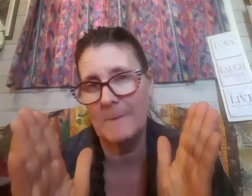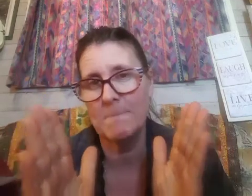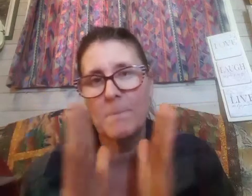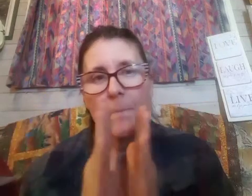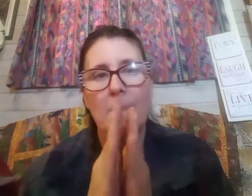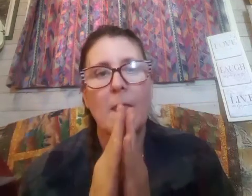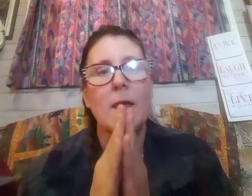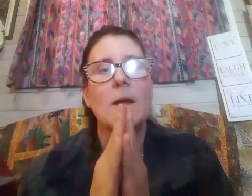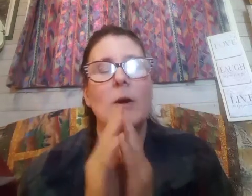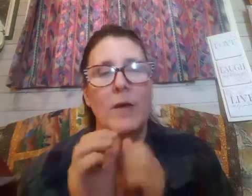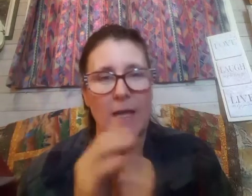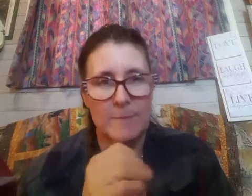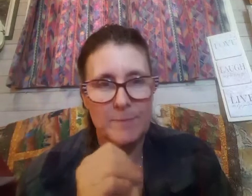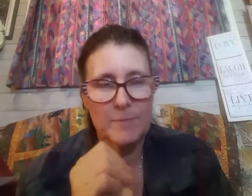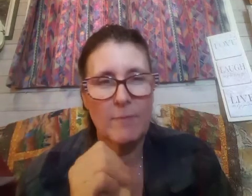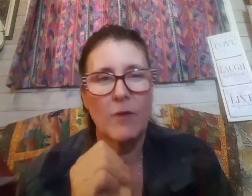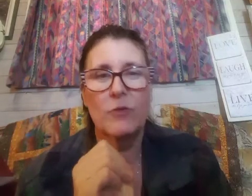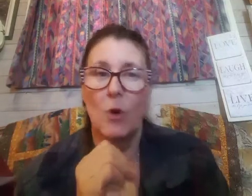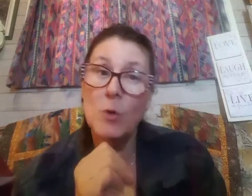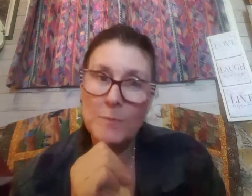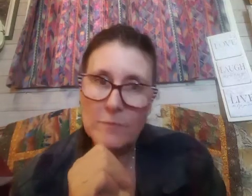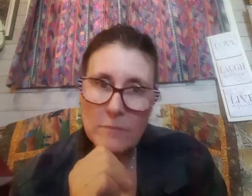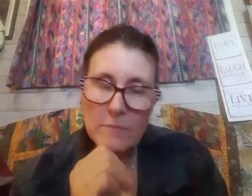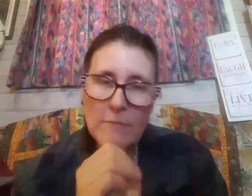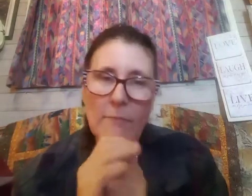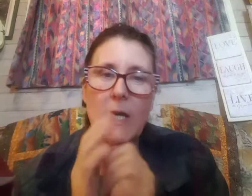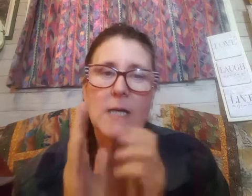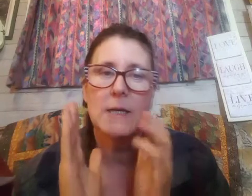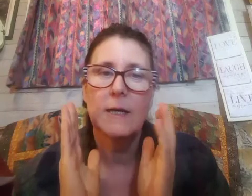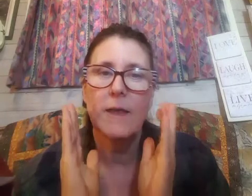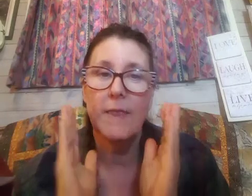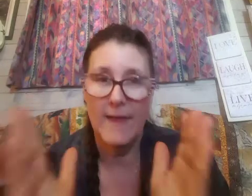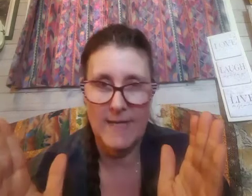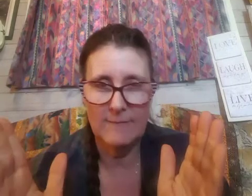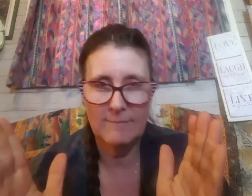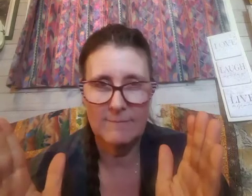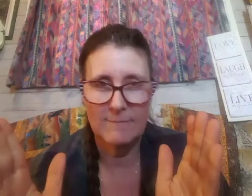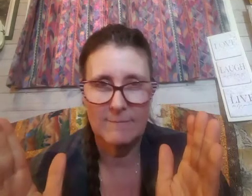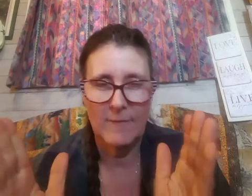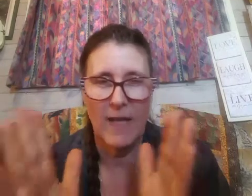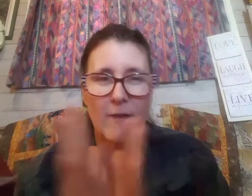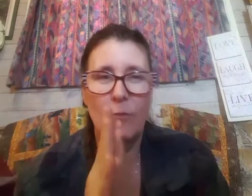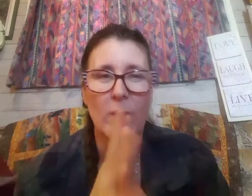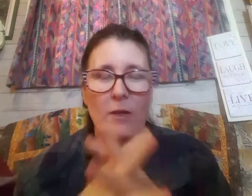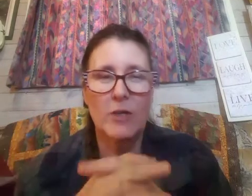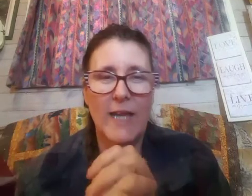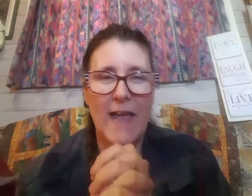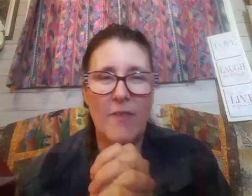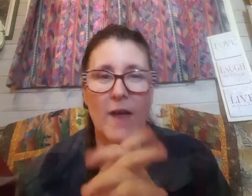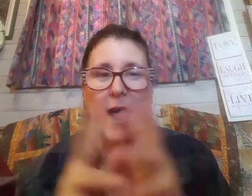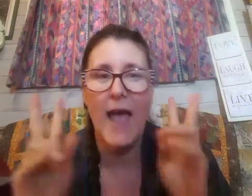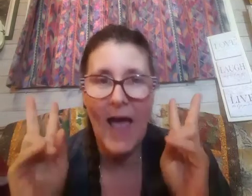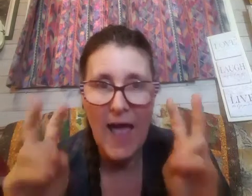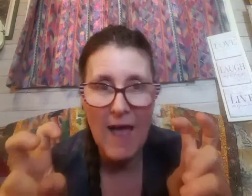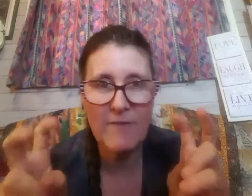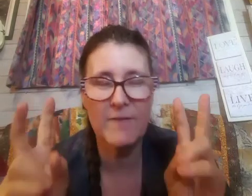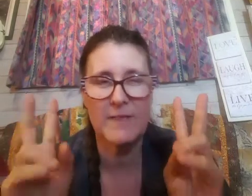okay so then if we look at the half of a